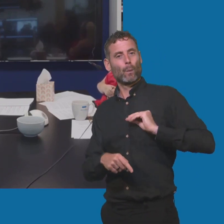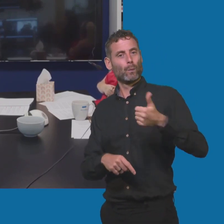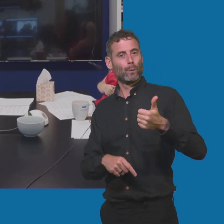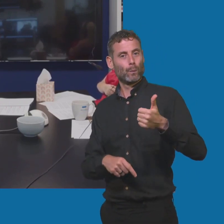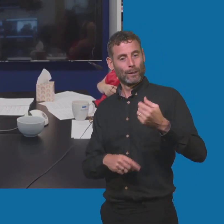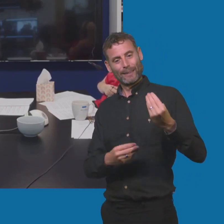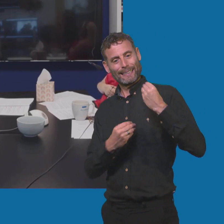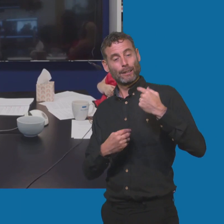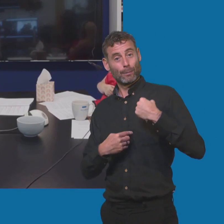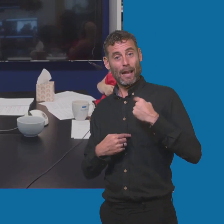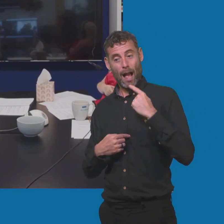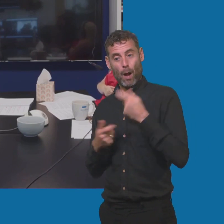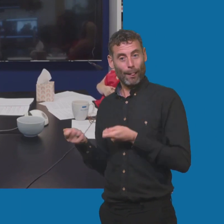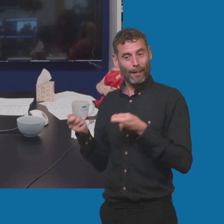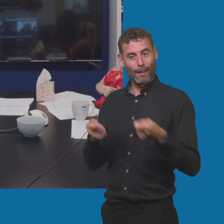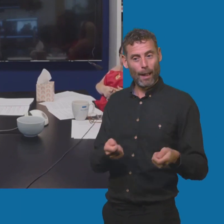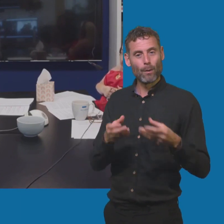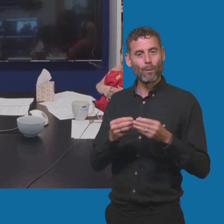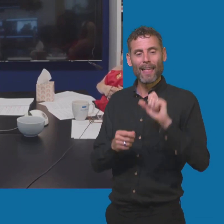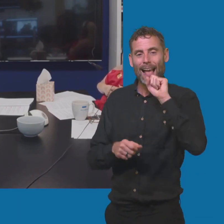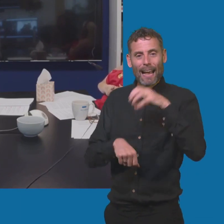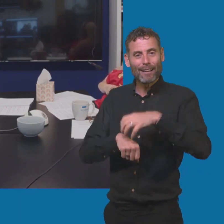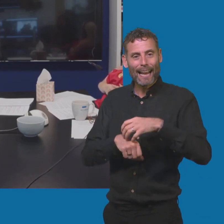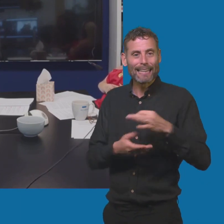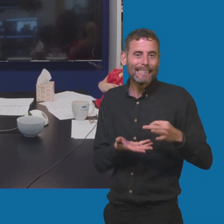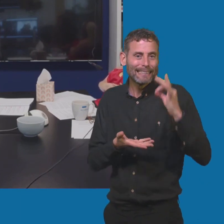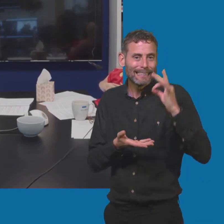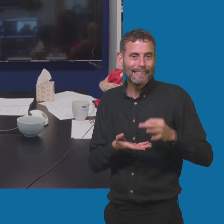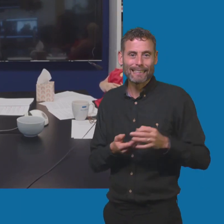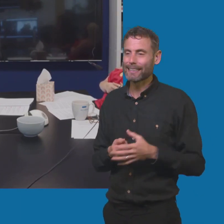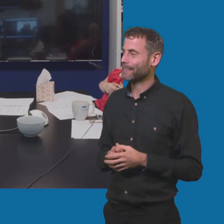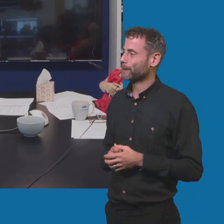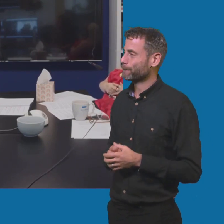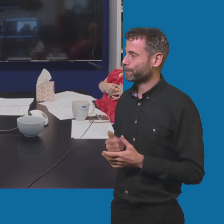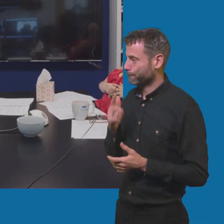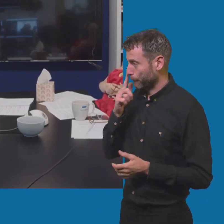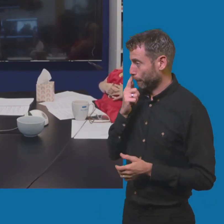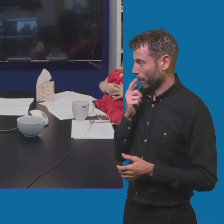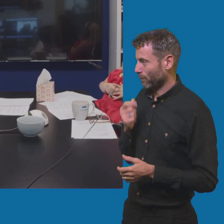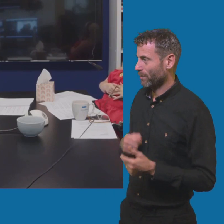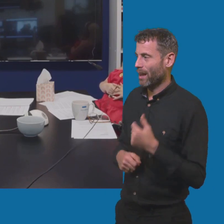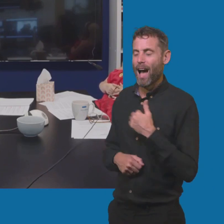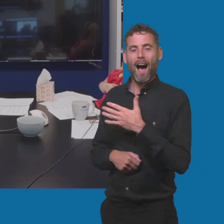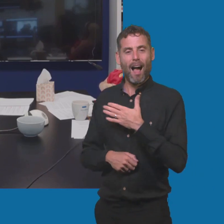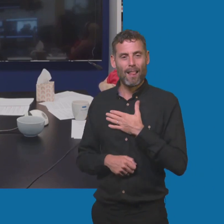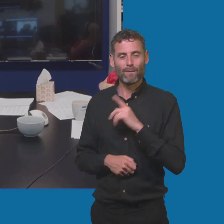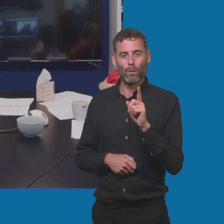cake. Carrot cake and tea. That's not a bad idea, actually. I love a cheeky, I love a cheeky carrot I love a cheeky carrot cake. Okay.